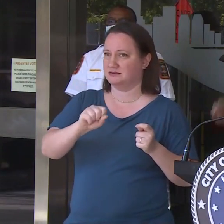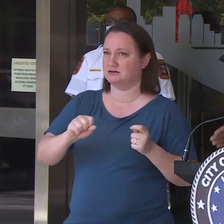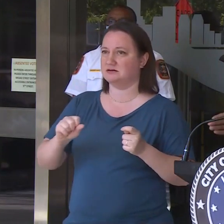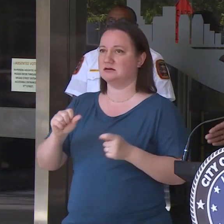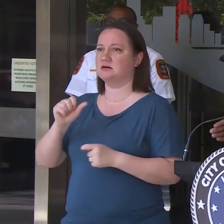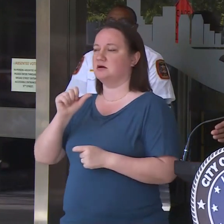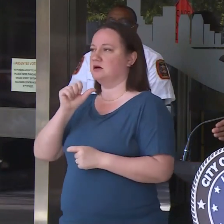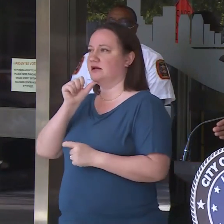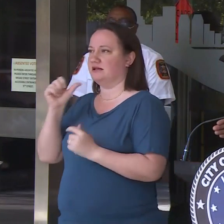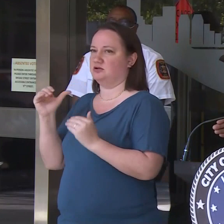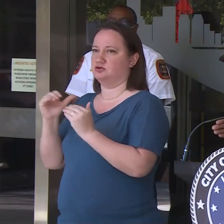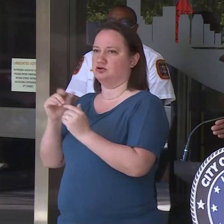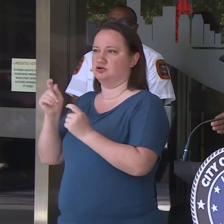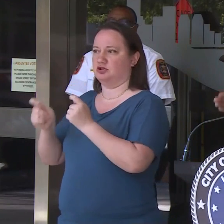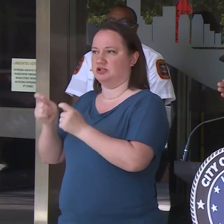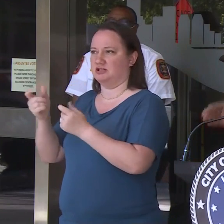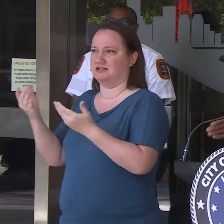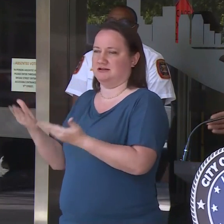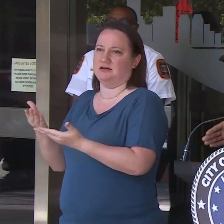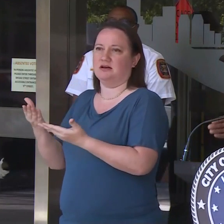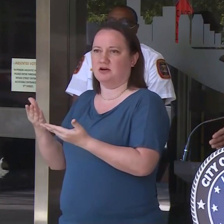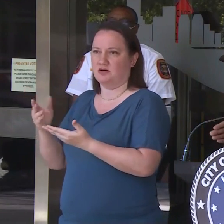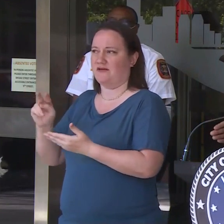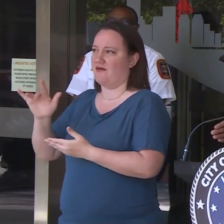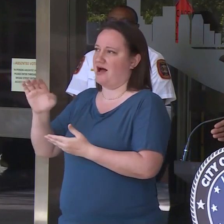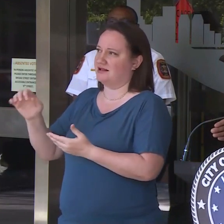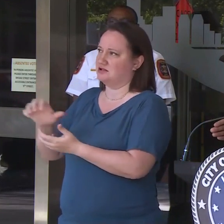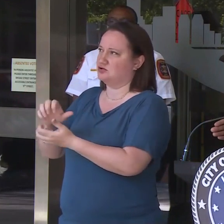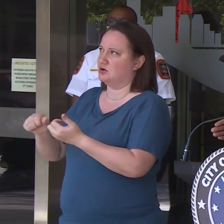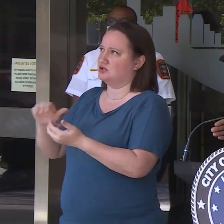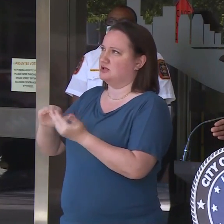And violence and destruction in the streets of the city of Richmond.